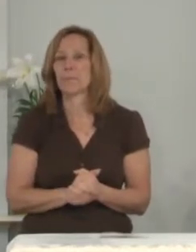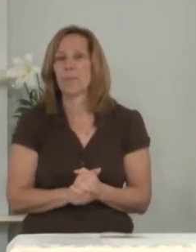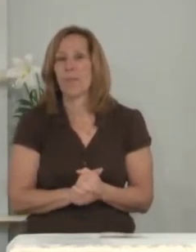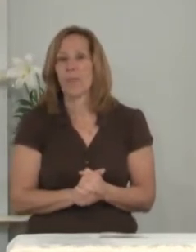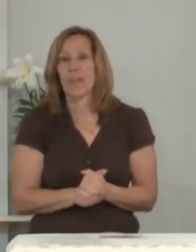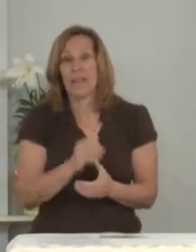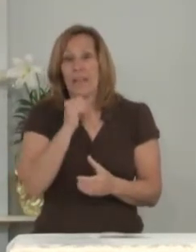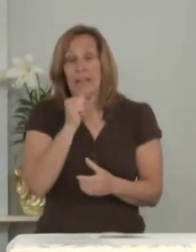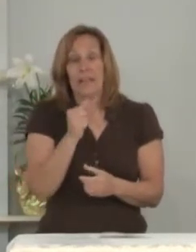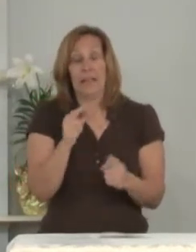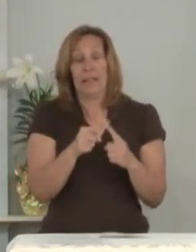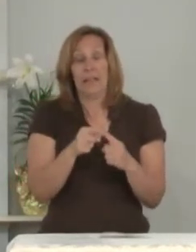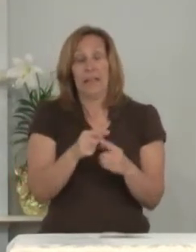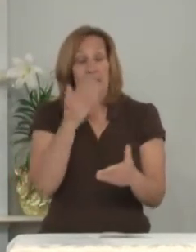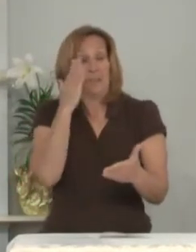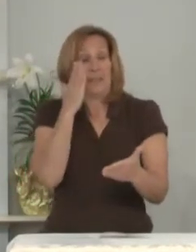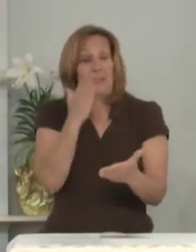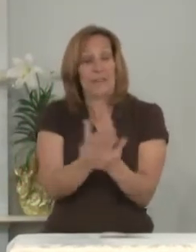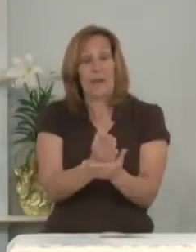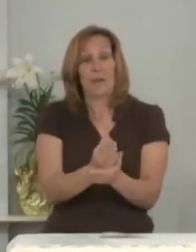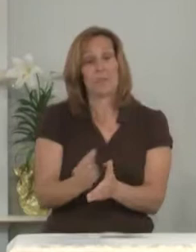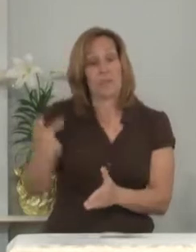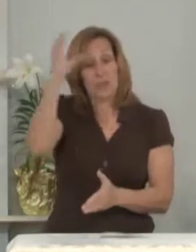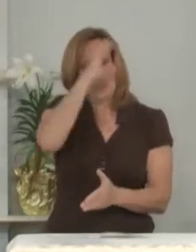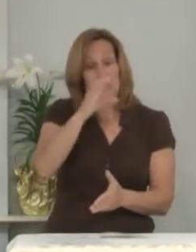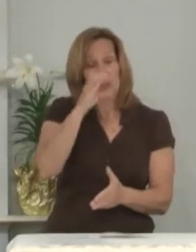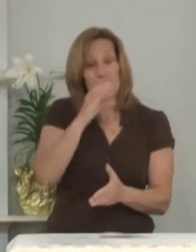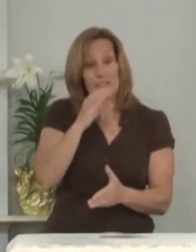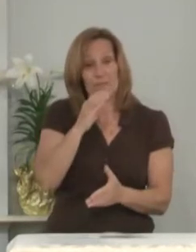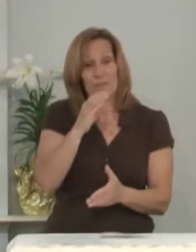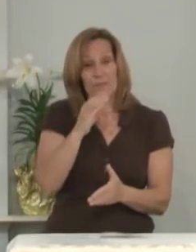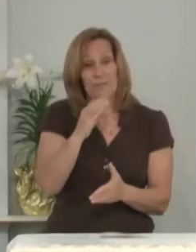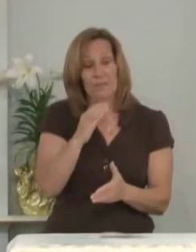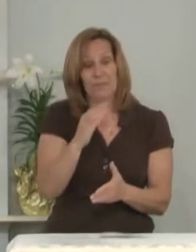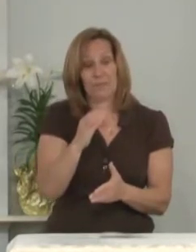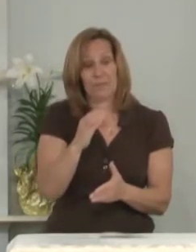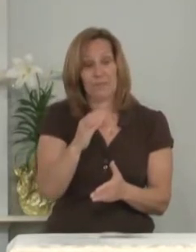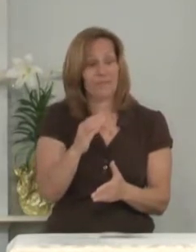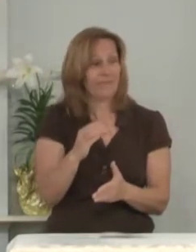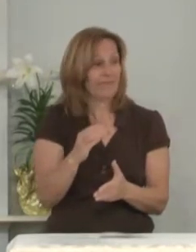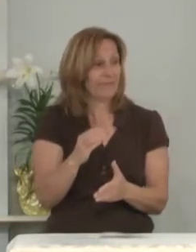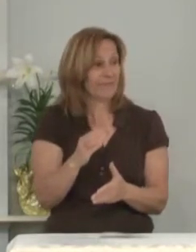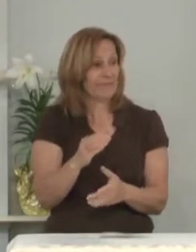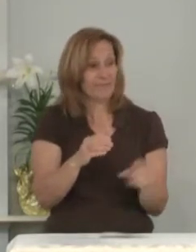not to be stopped in his search, he dropped to the floor